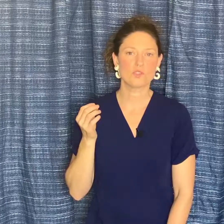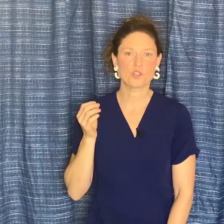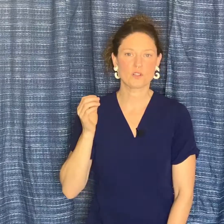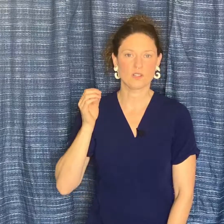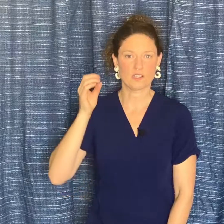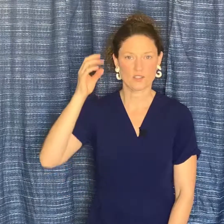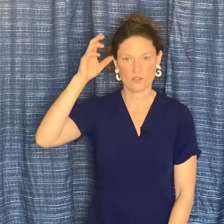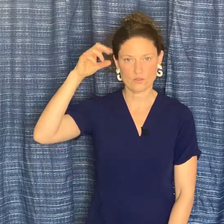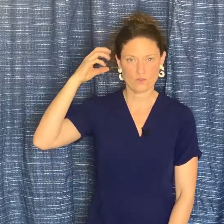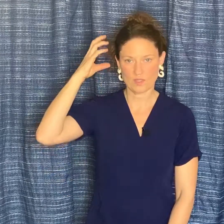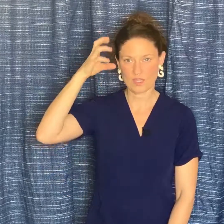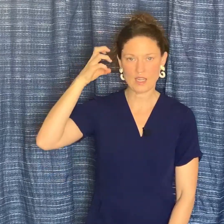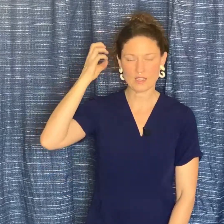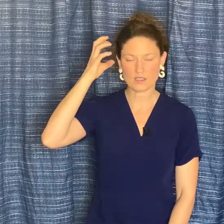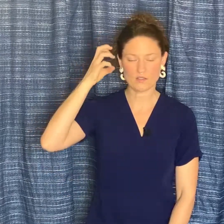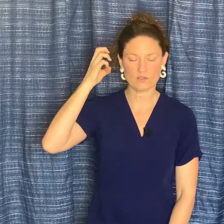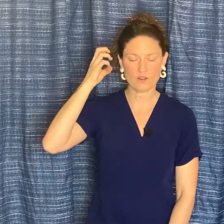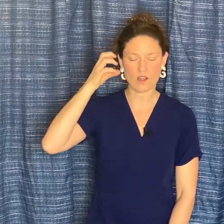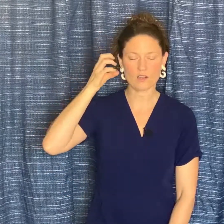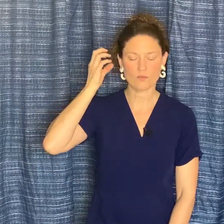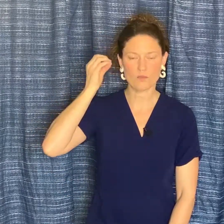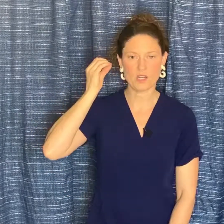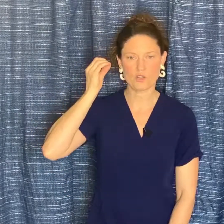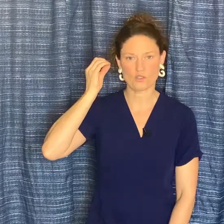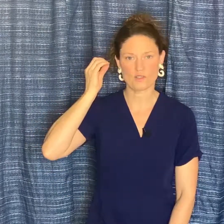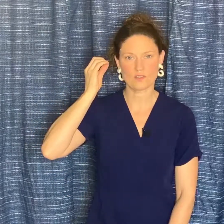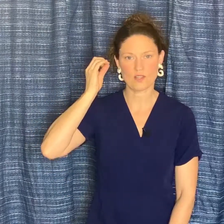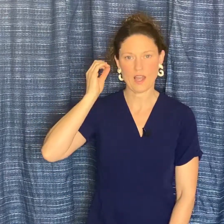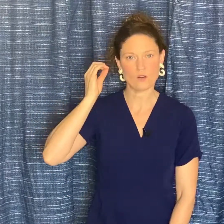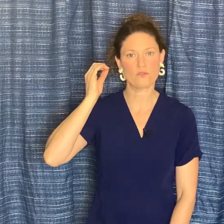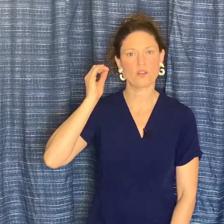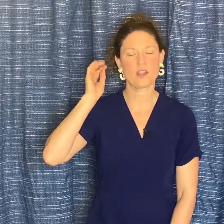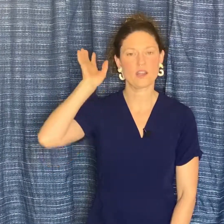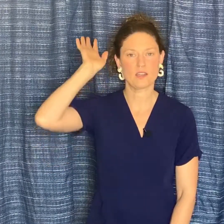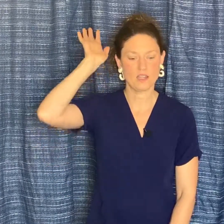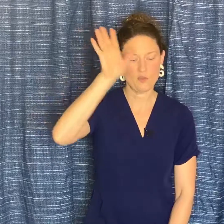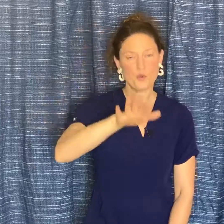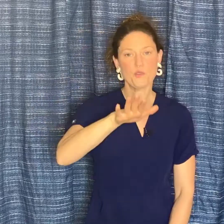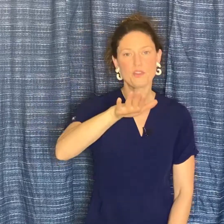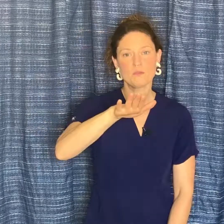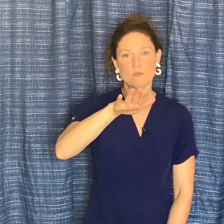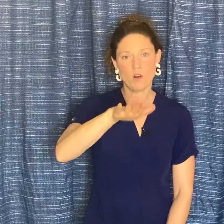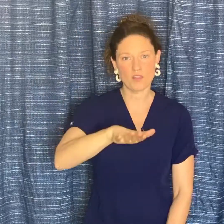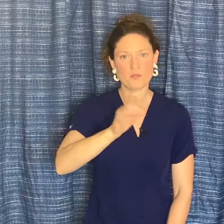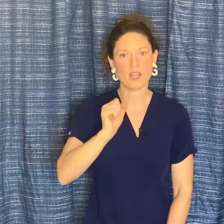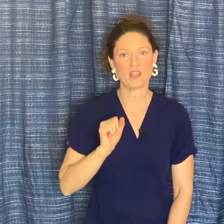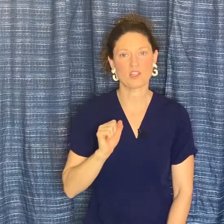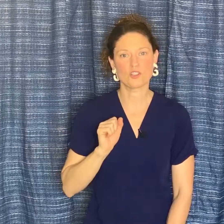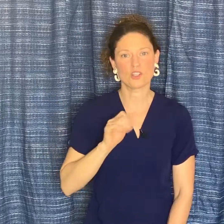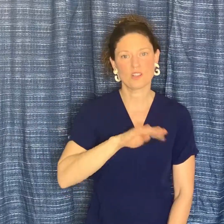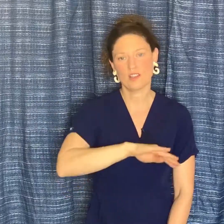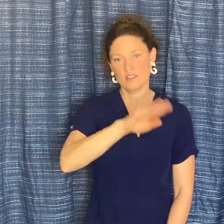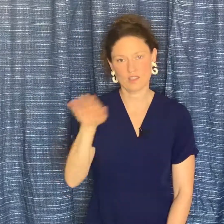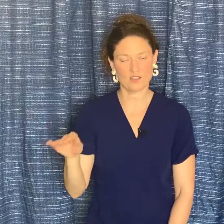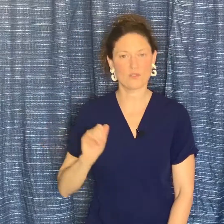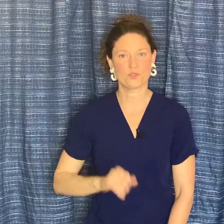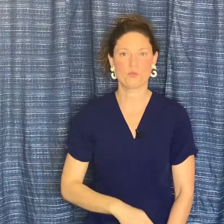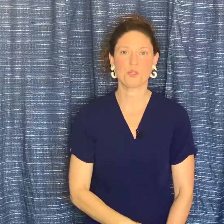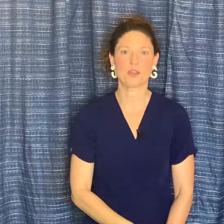journaling to get those neurotic ruminations out of your head and put them on the page and then close the book.